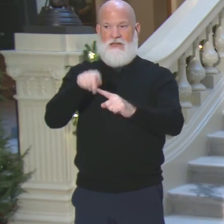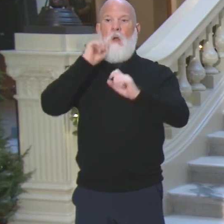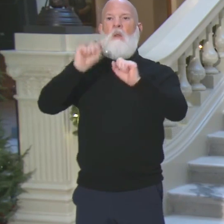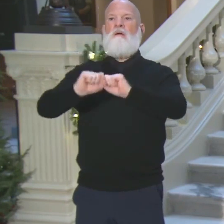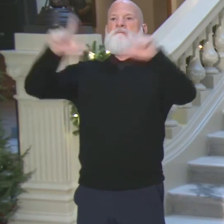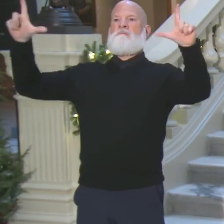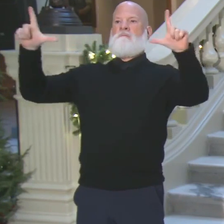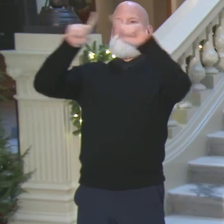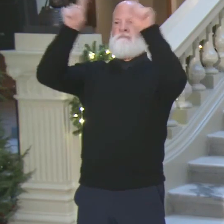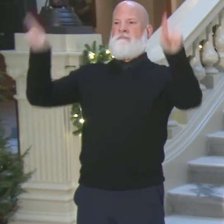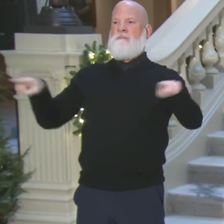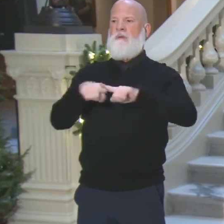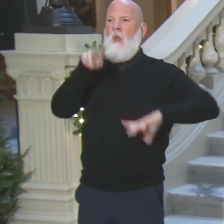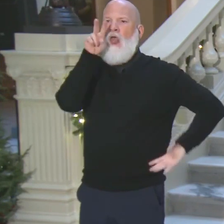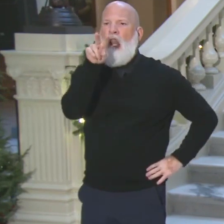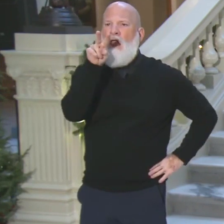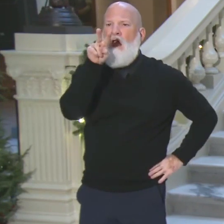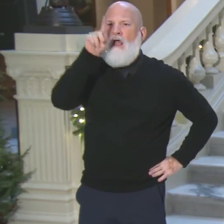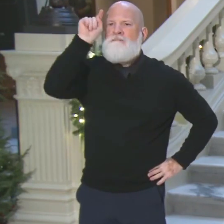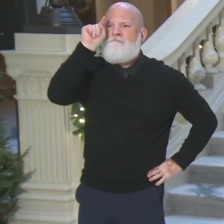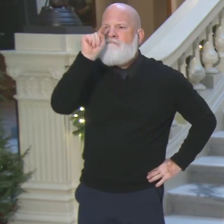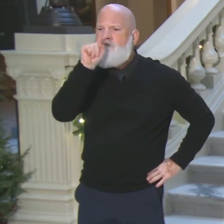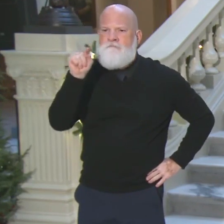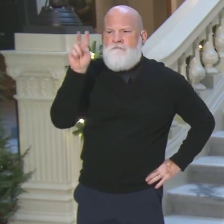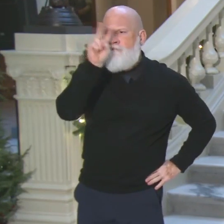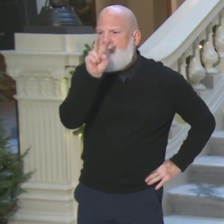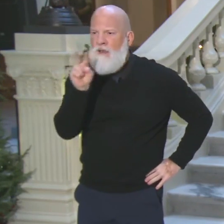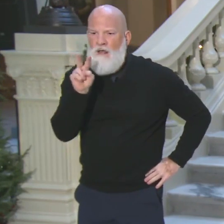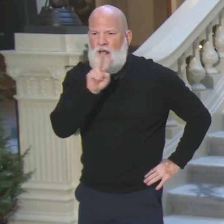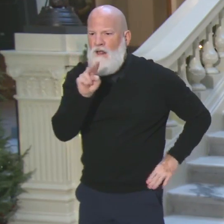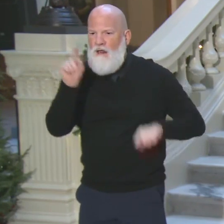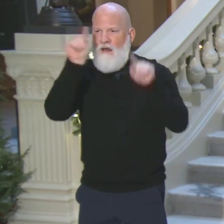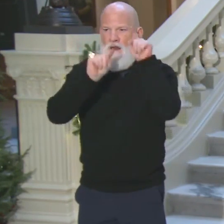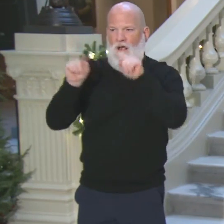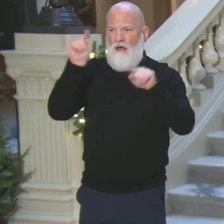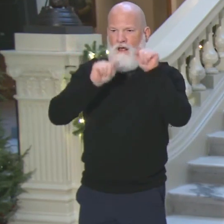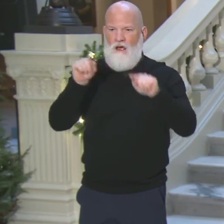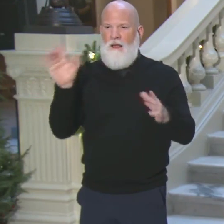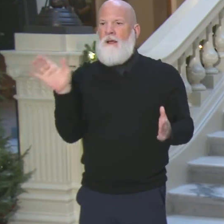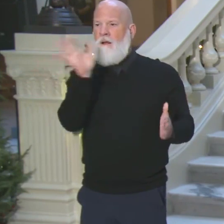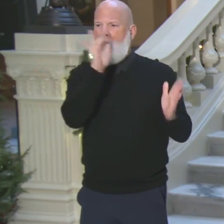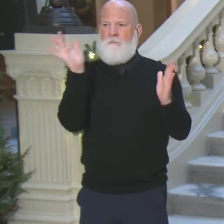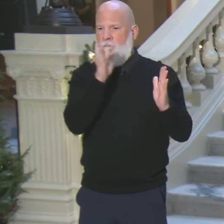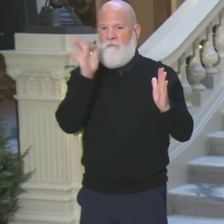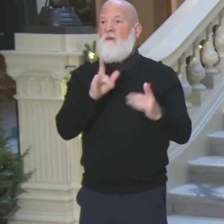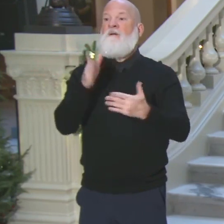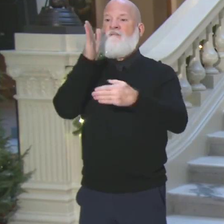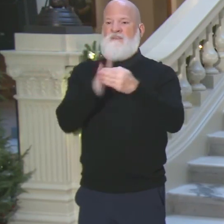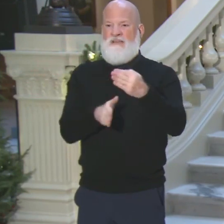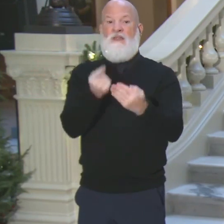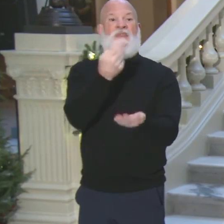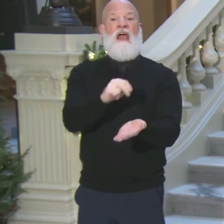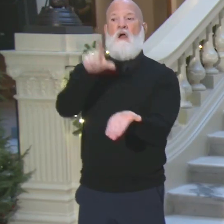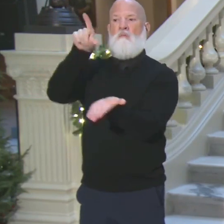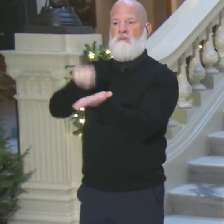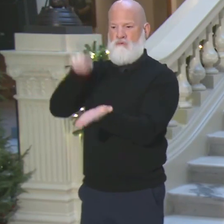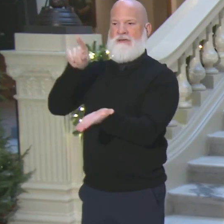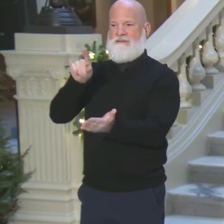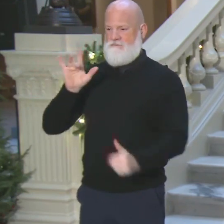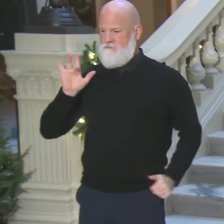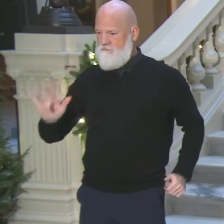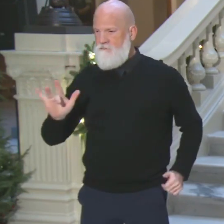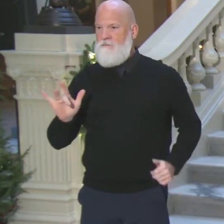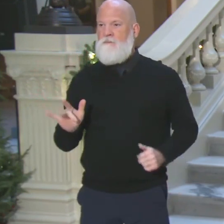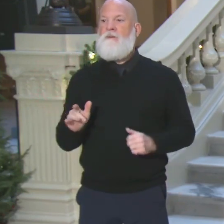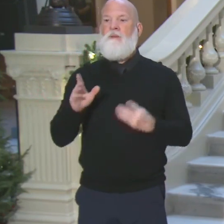the screen. You then make your selections on that screen, and when you are done, you will say, print ballot. You print the ballot, it comes off